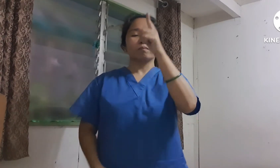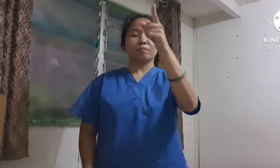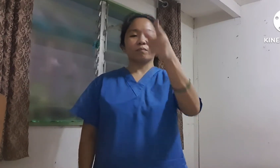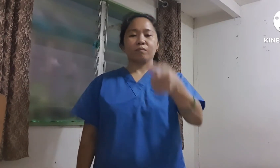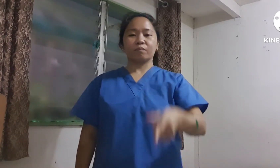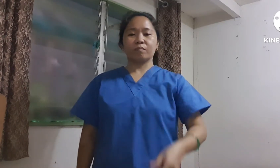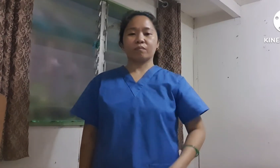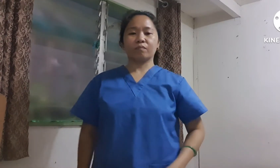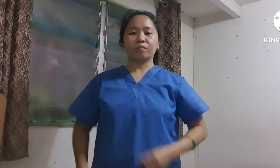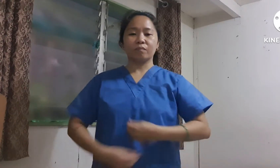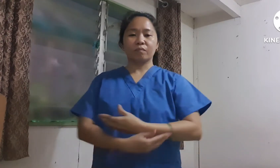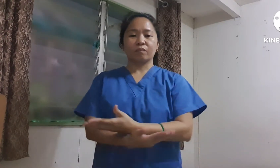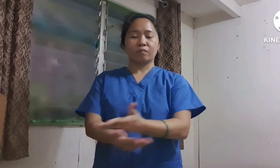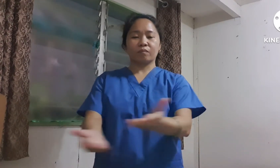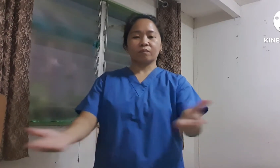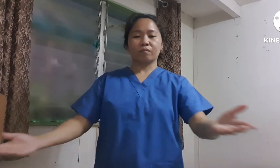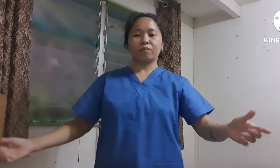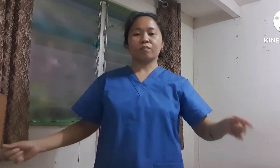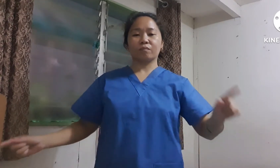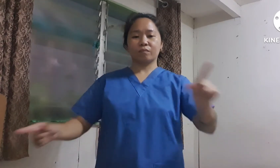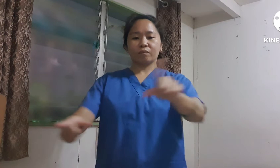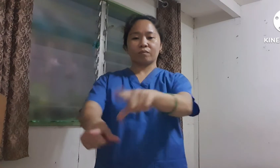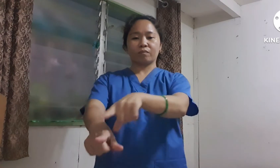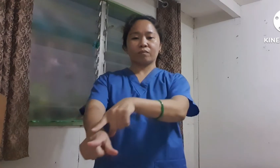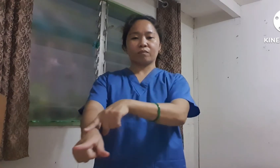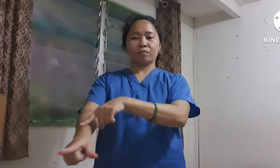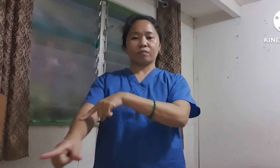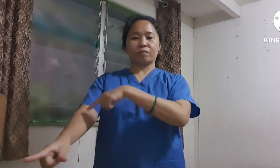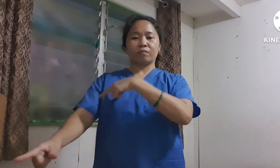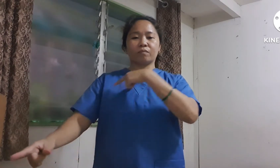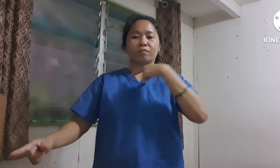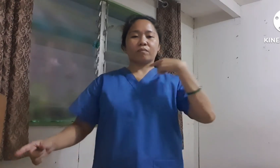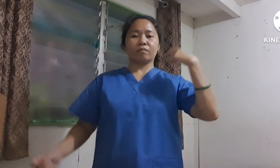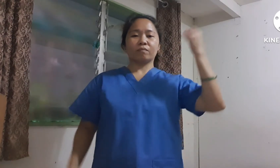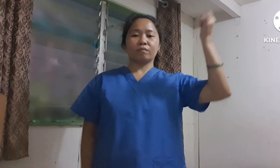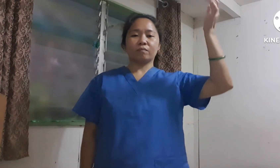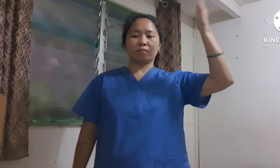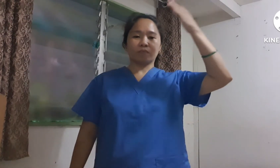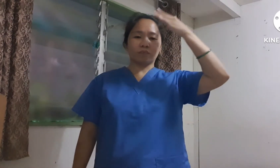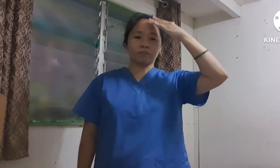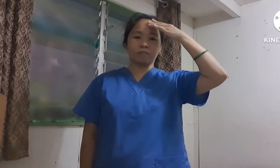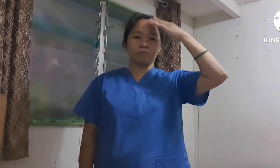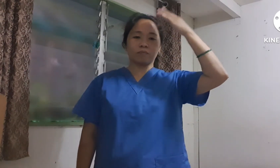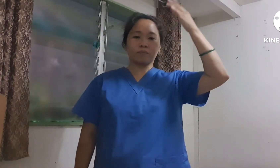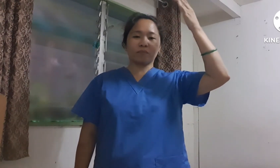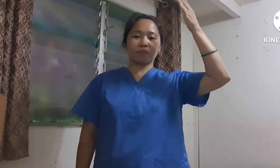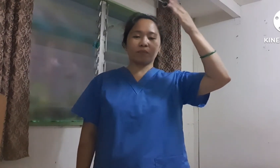What took you so long to let me know?